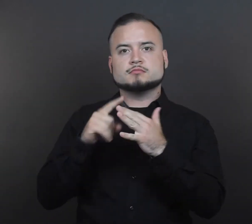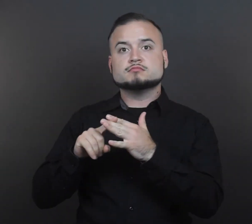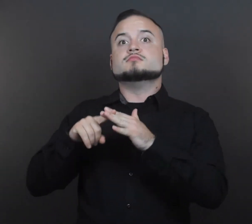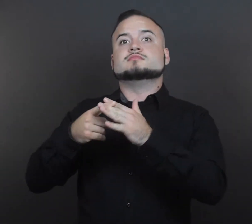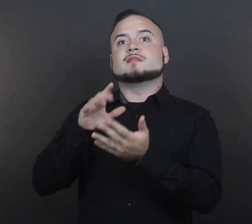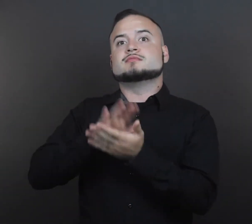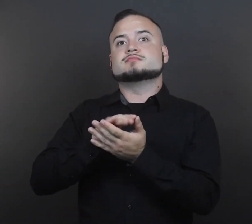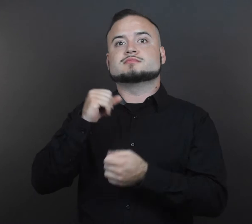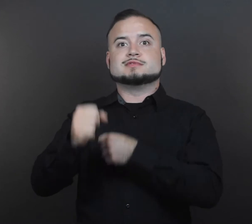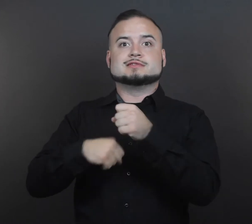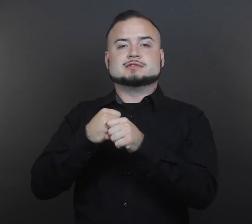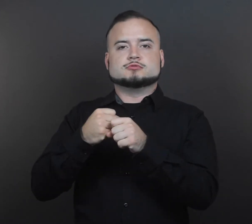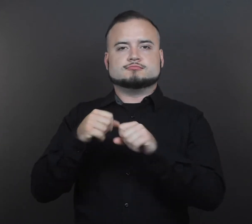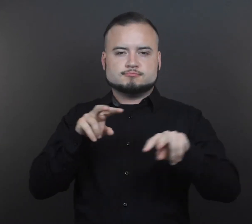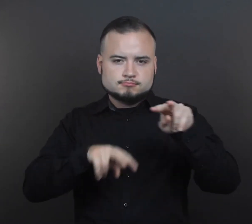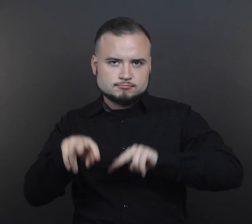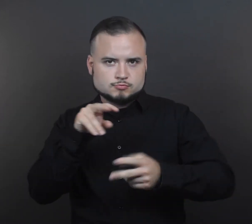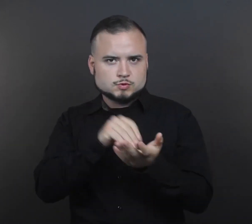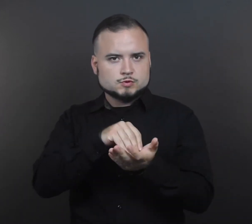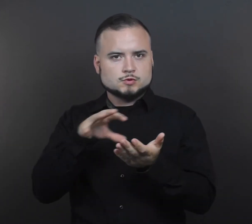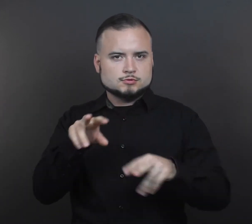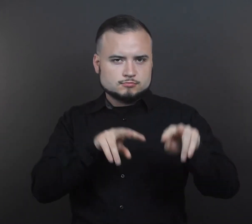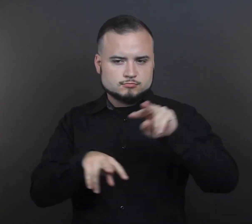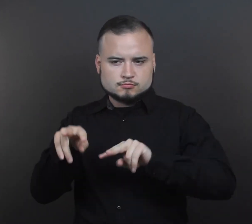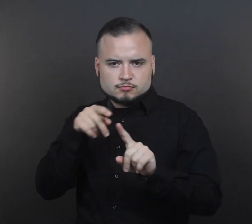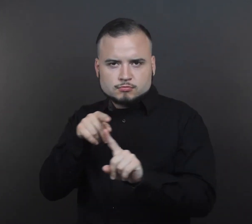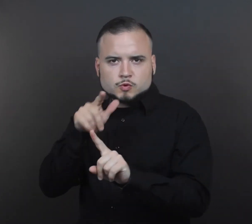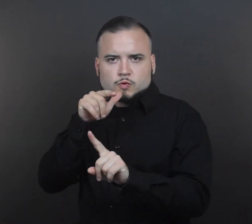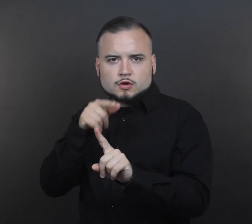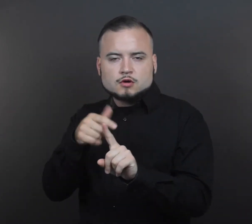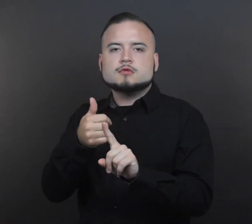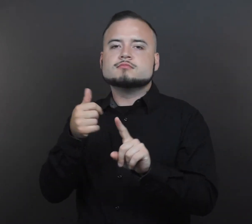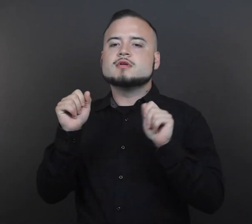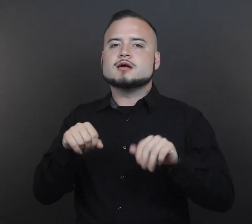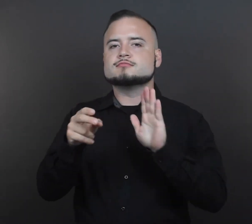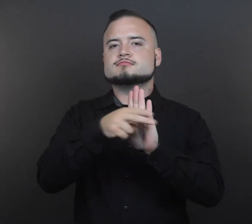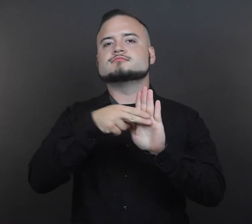procedure to identify students who may be eligible for English Learner